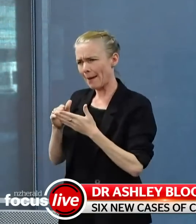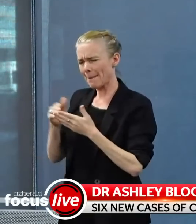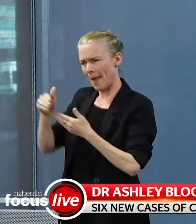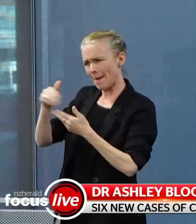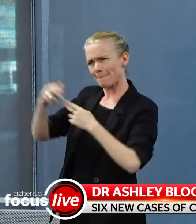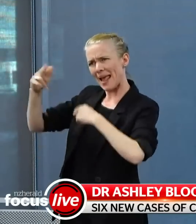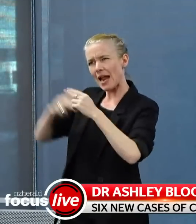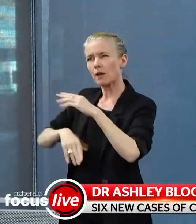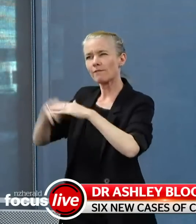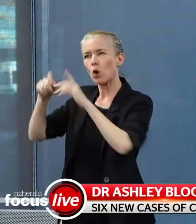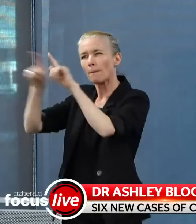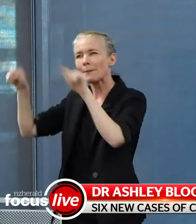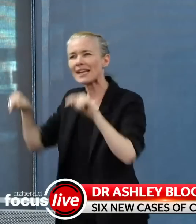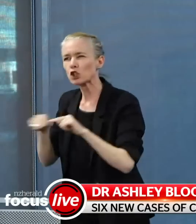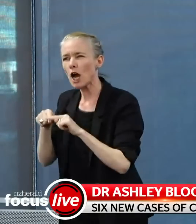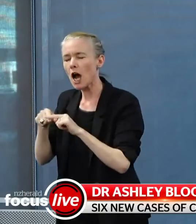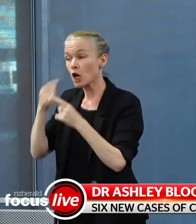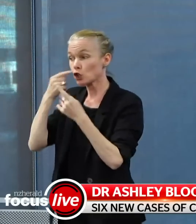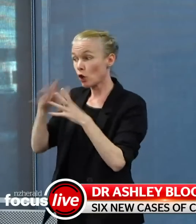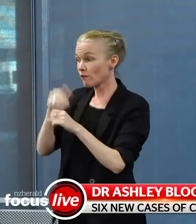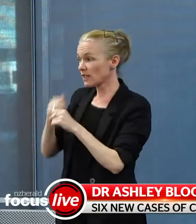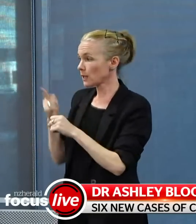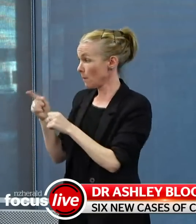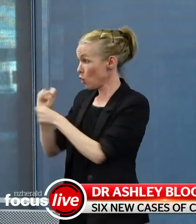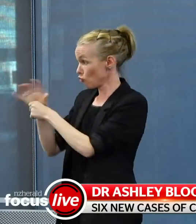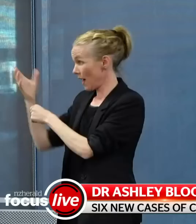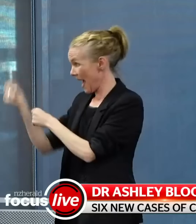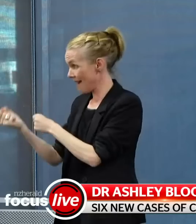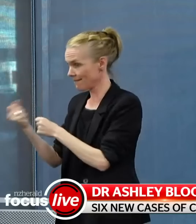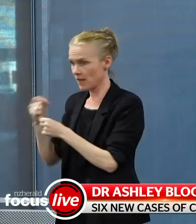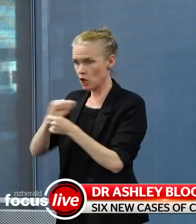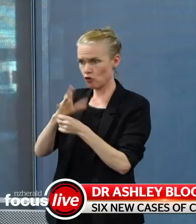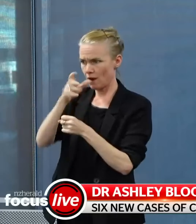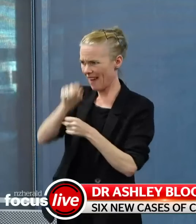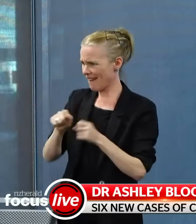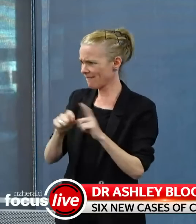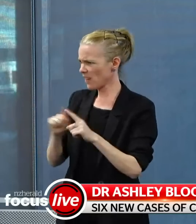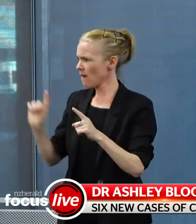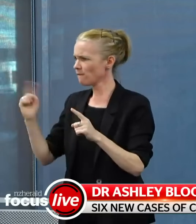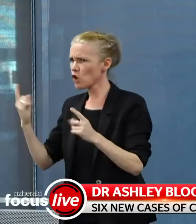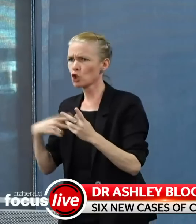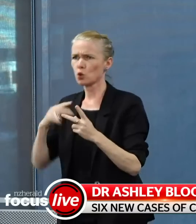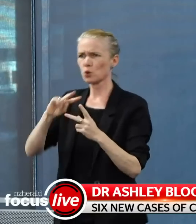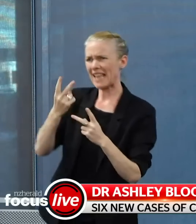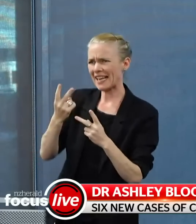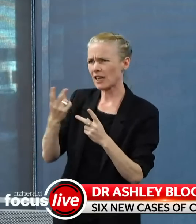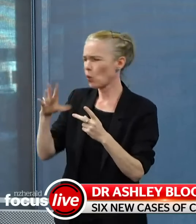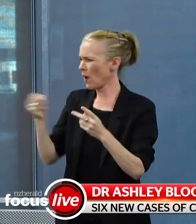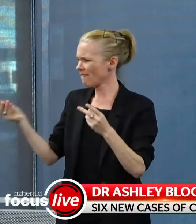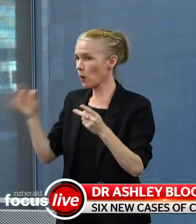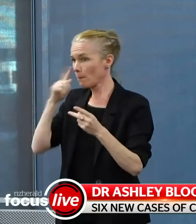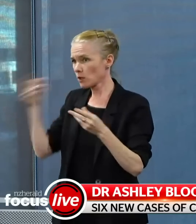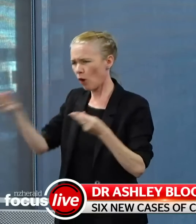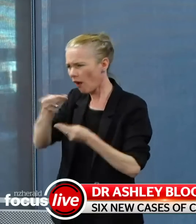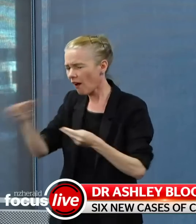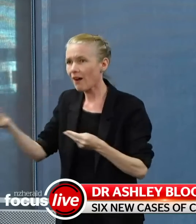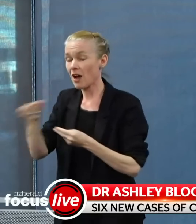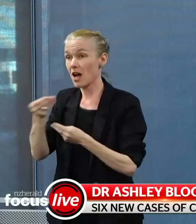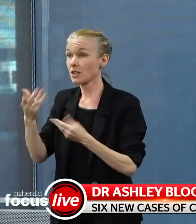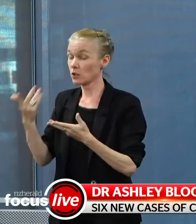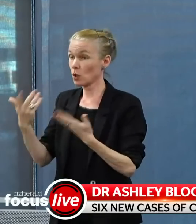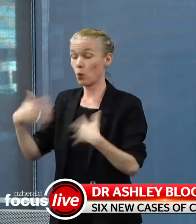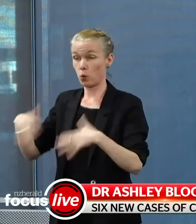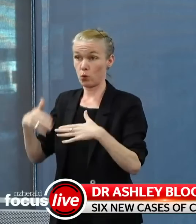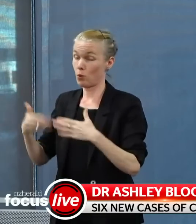do is tell you the linkage between cases and also who came before whom. So it helps you understand the chains of transmission. So we're actually